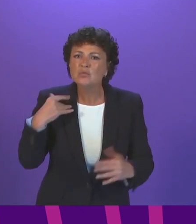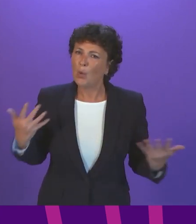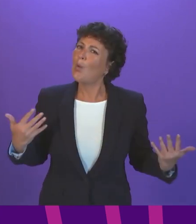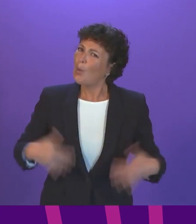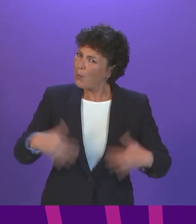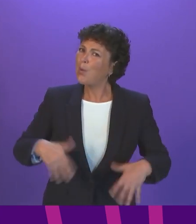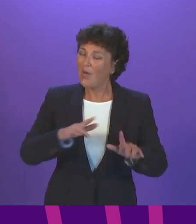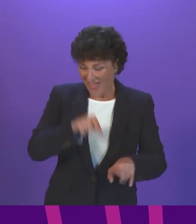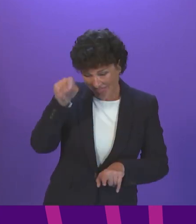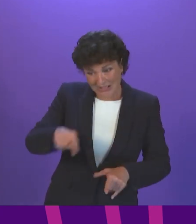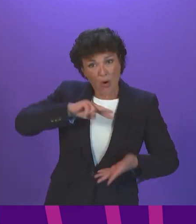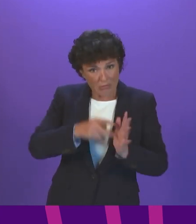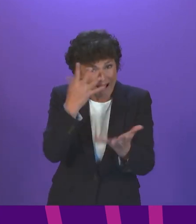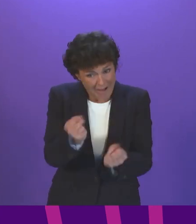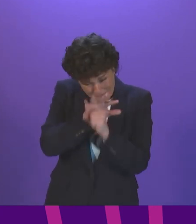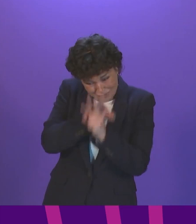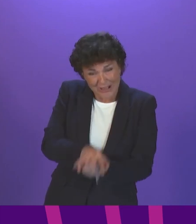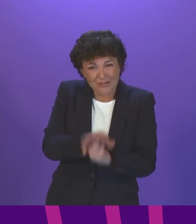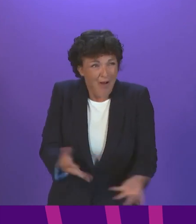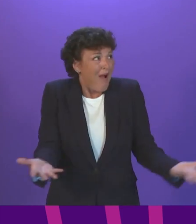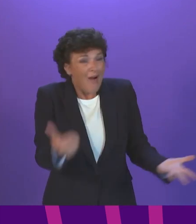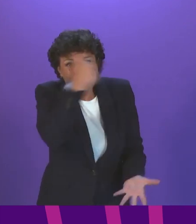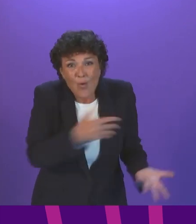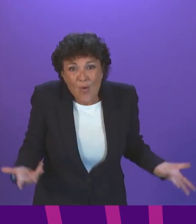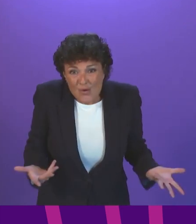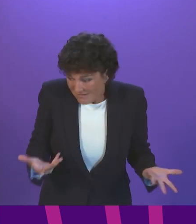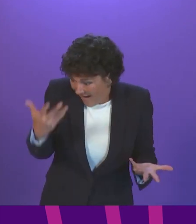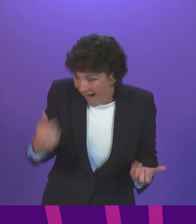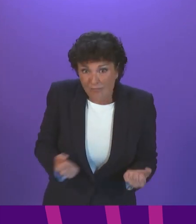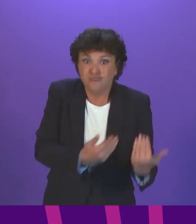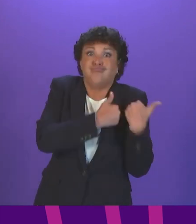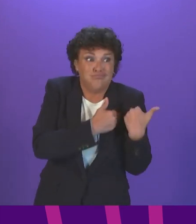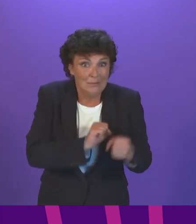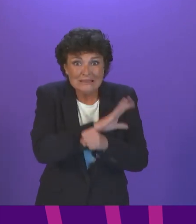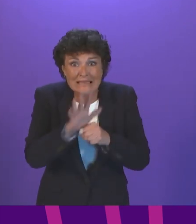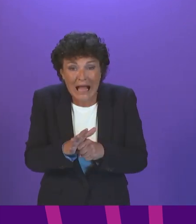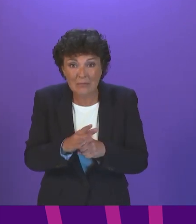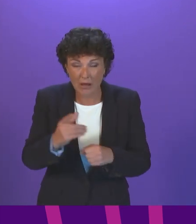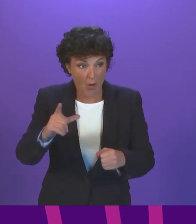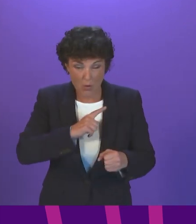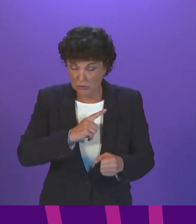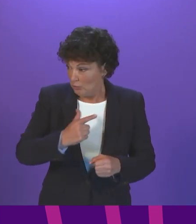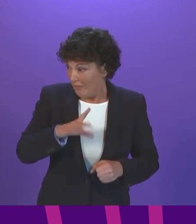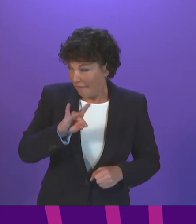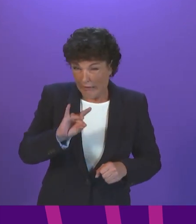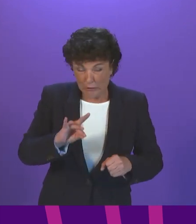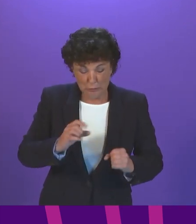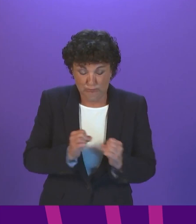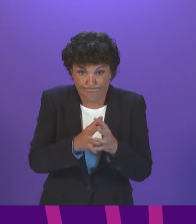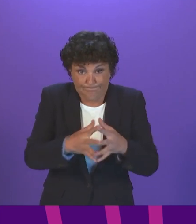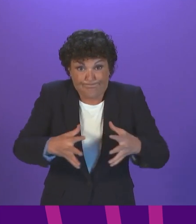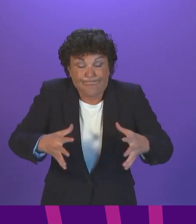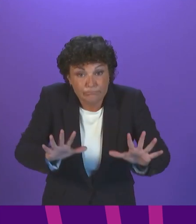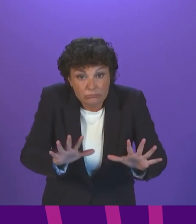organisation that, yes, is under pressure. How could it be otherwise with the pandemic and the level of infection right now? But it's an